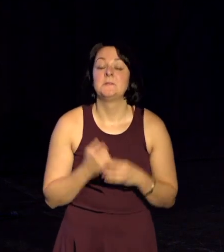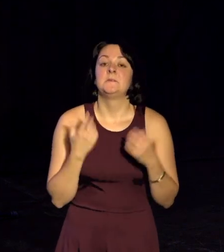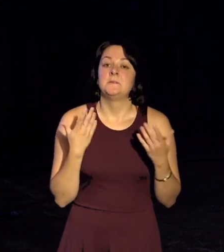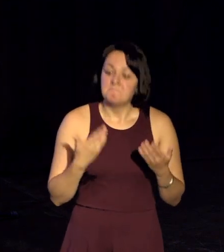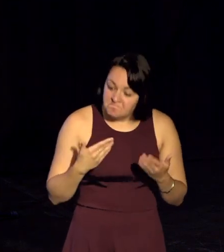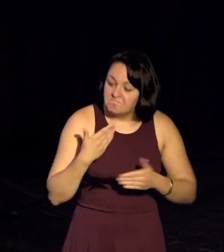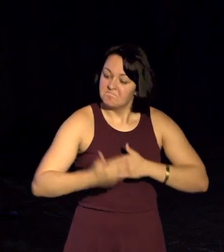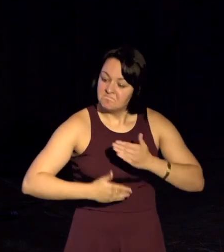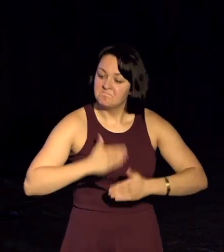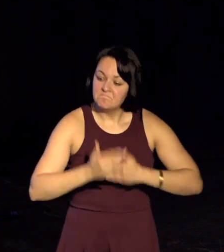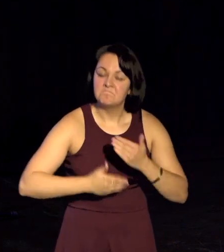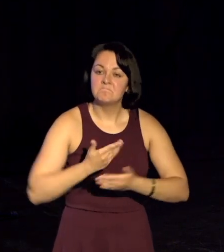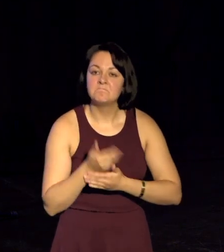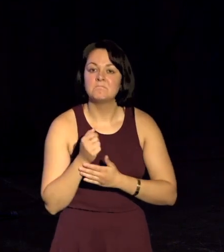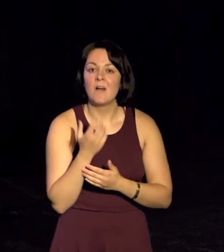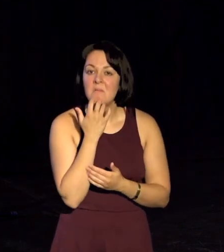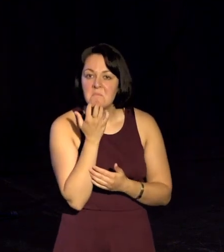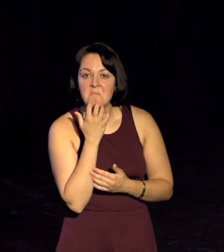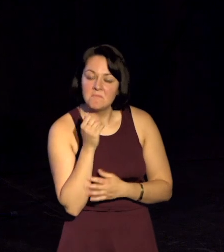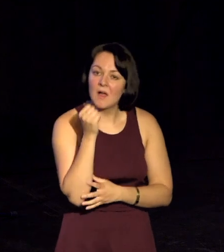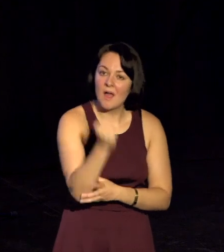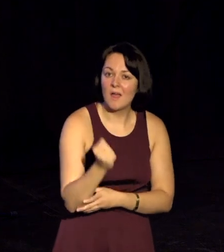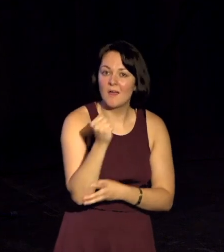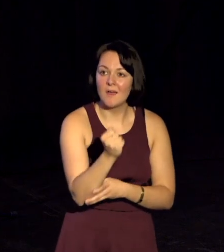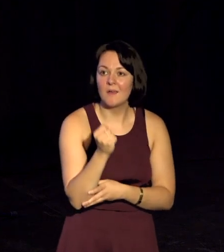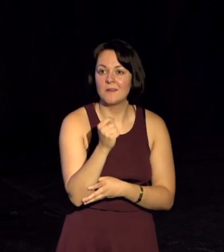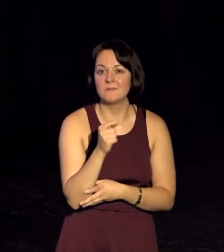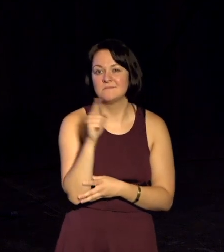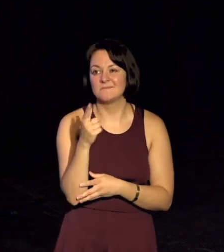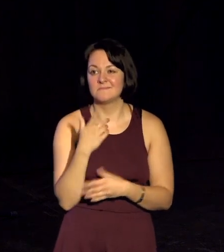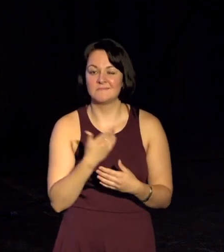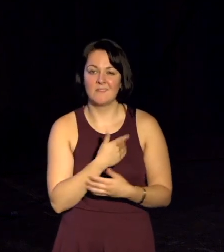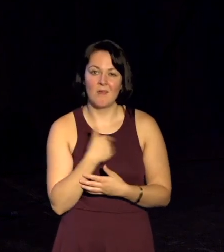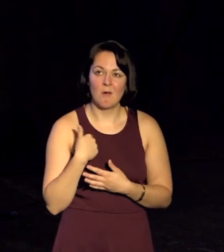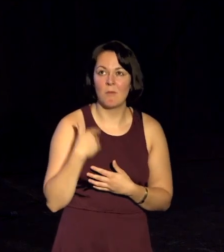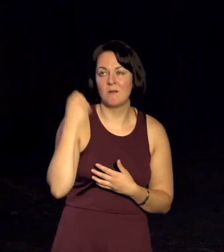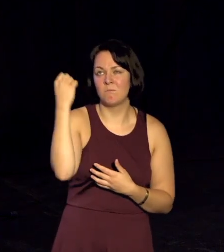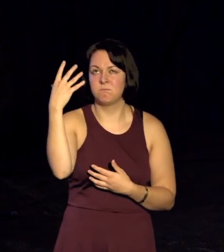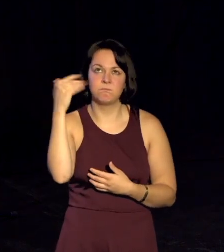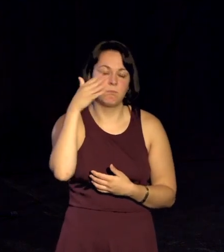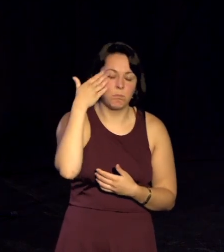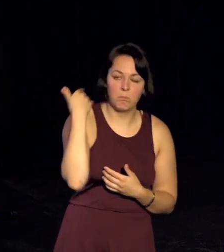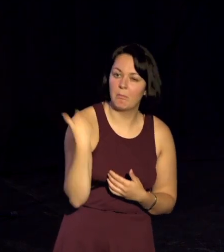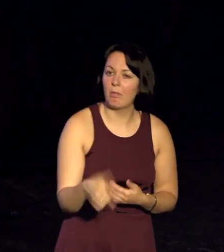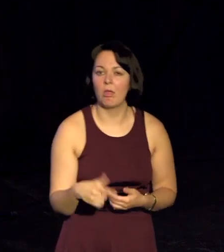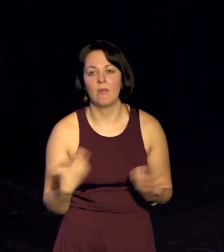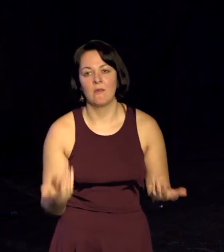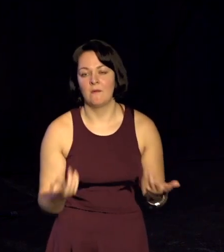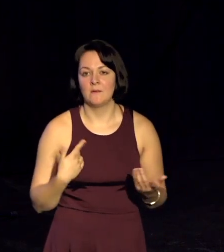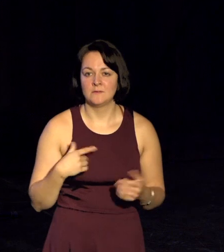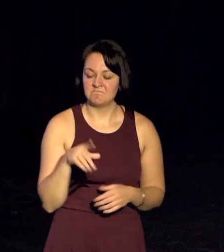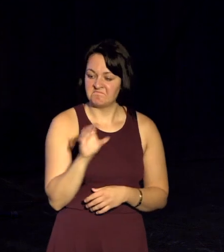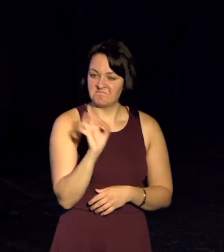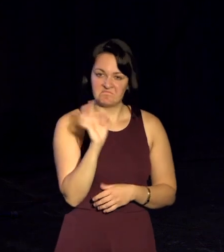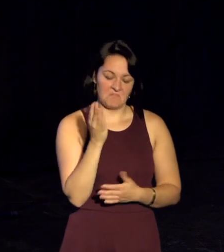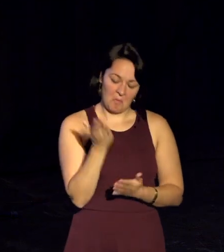the train station, and let me remind you, it's three degrees outside. I'm not having the best morning. By the time I get there, there is no parking.